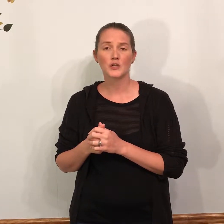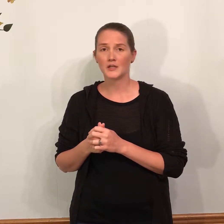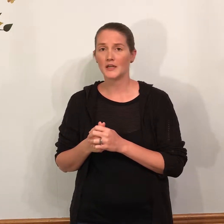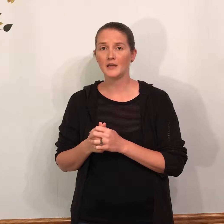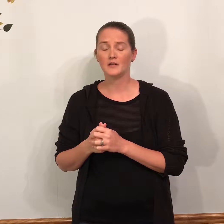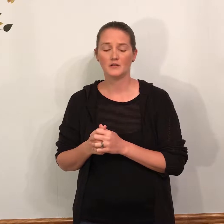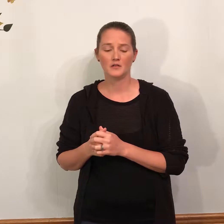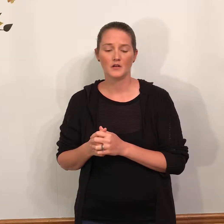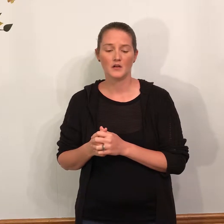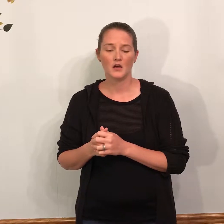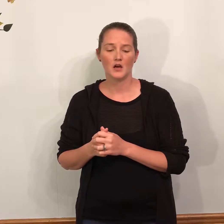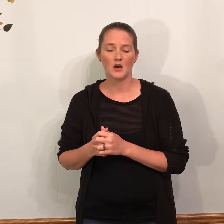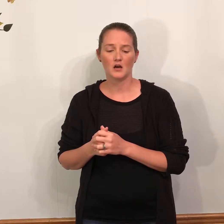Turkey. Um,